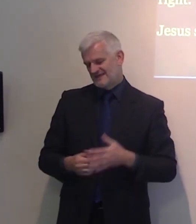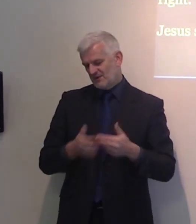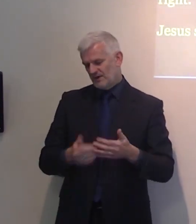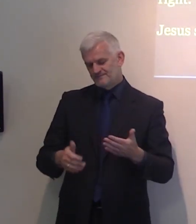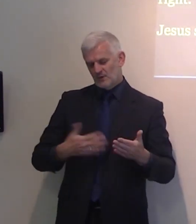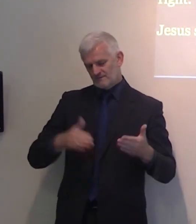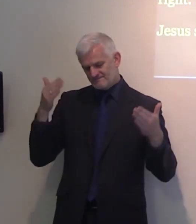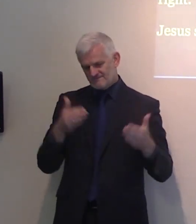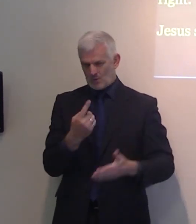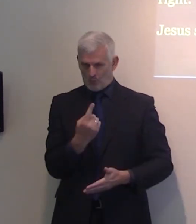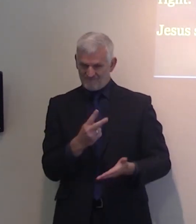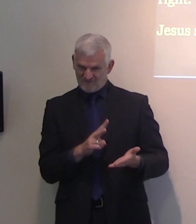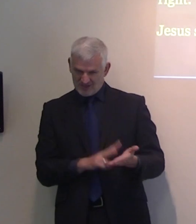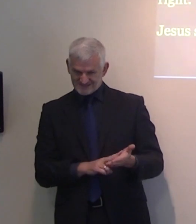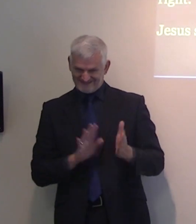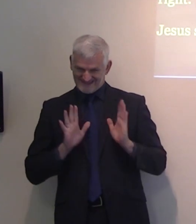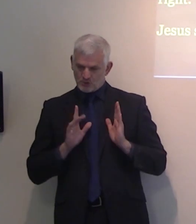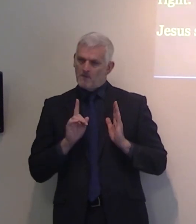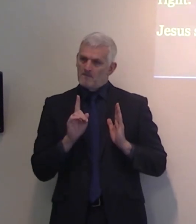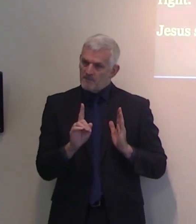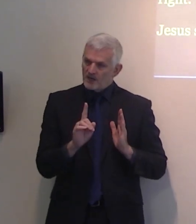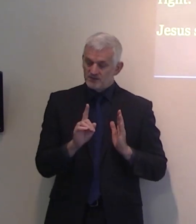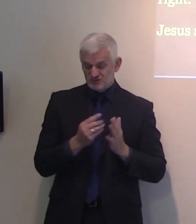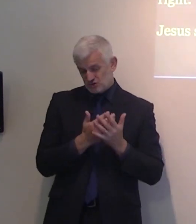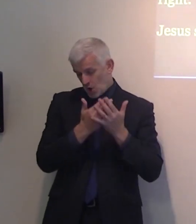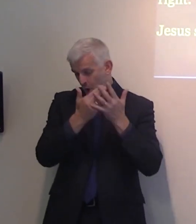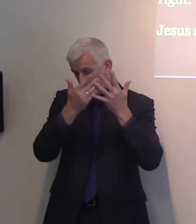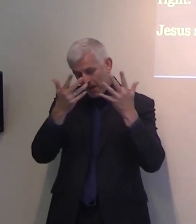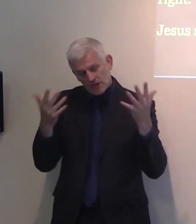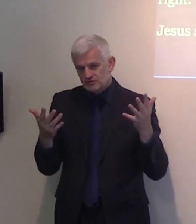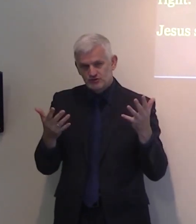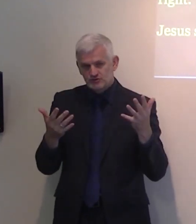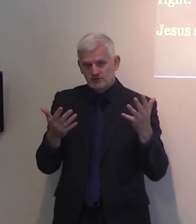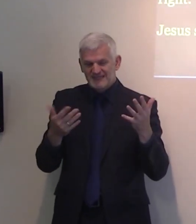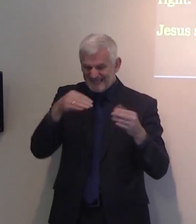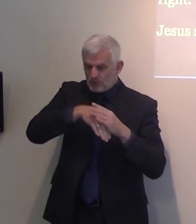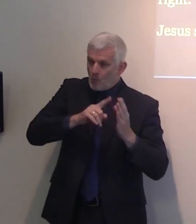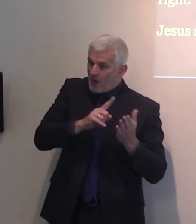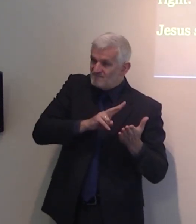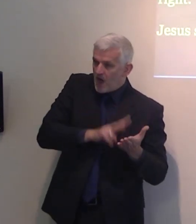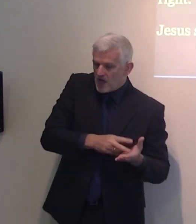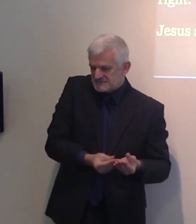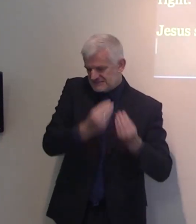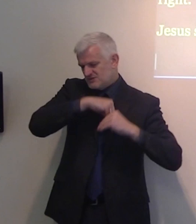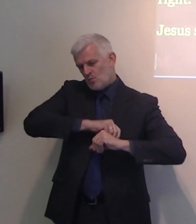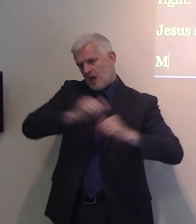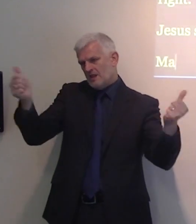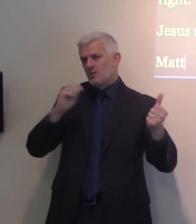food. Spiritual food. Hopefully for our instruction this morning. Matthew 5, verse 13.